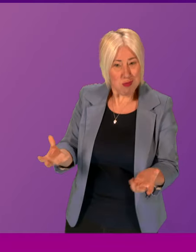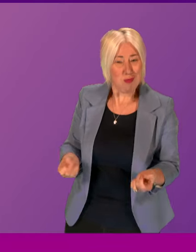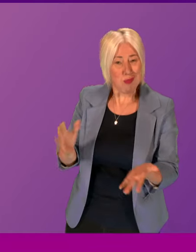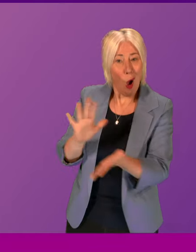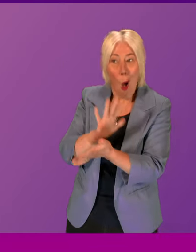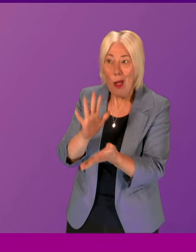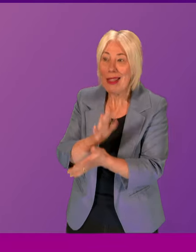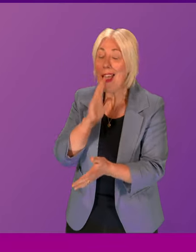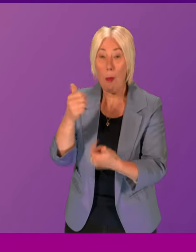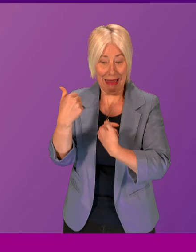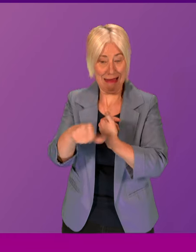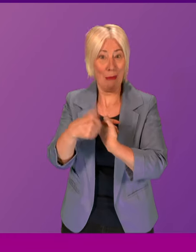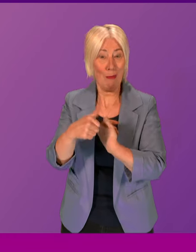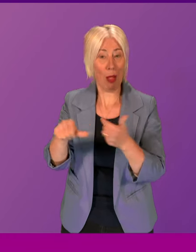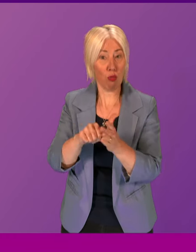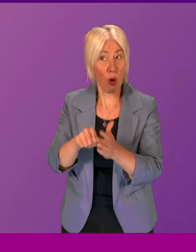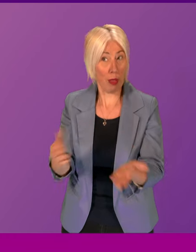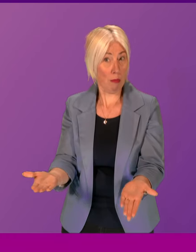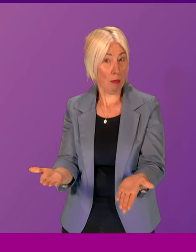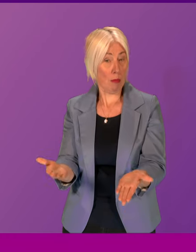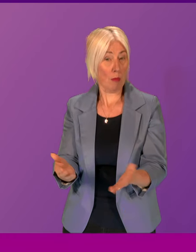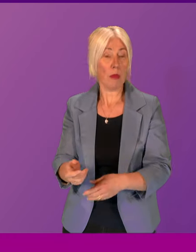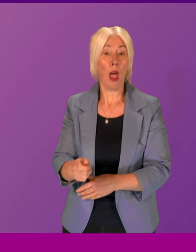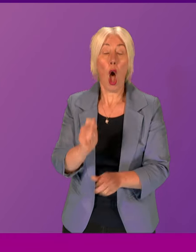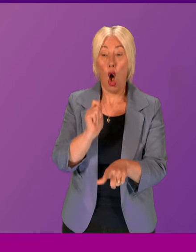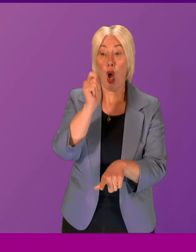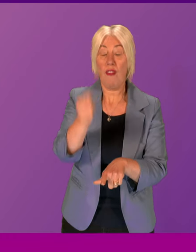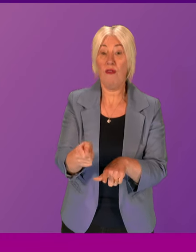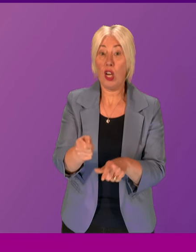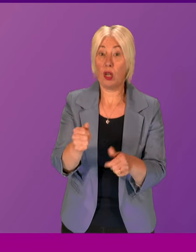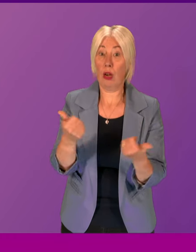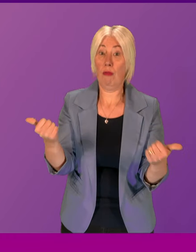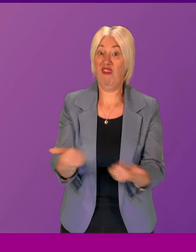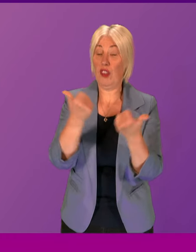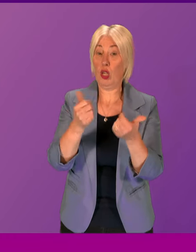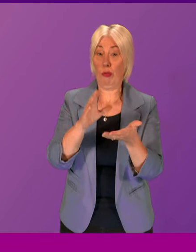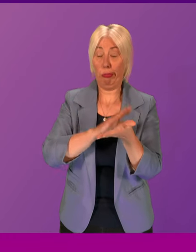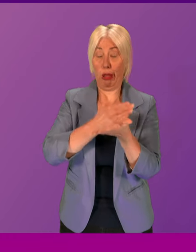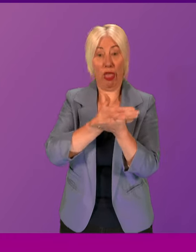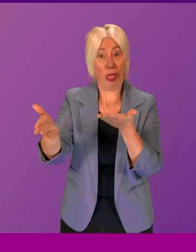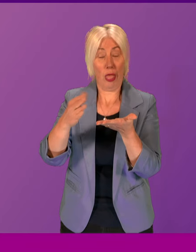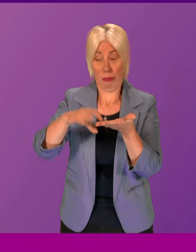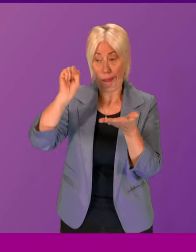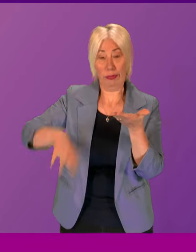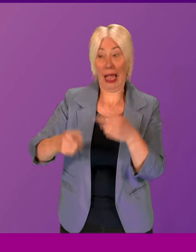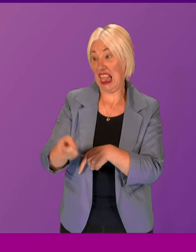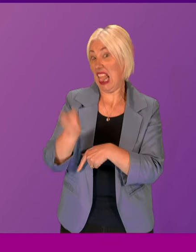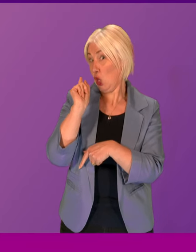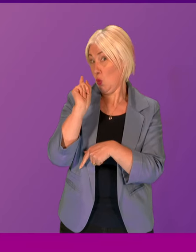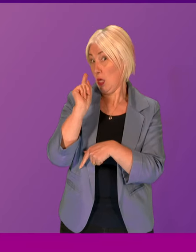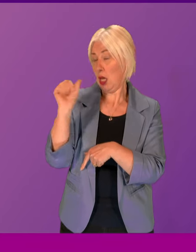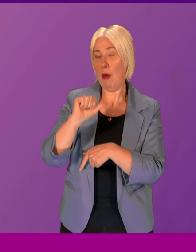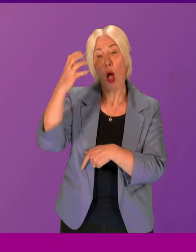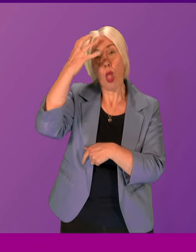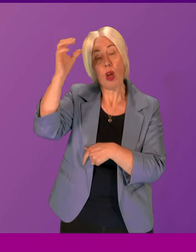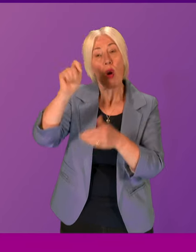a gambling problem. Her conviction was finally quashed just last week. But Judith's lawyer said the Crown Office should have launched